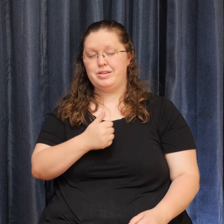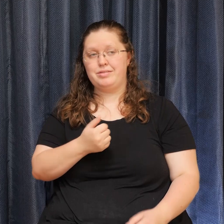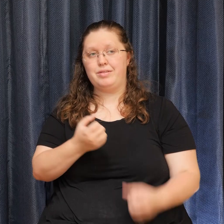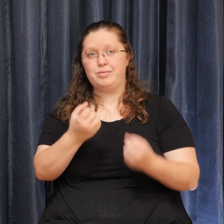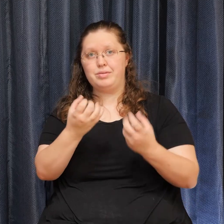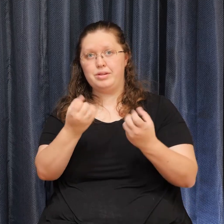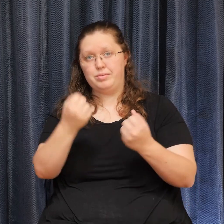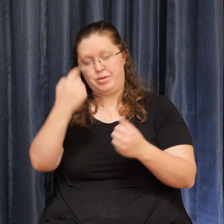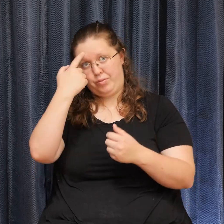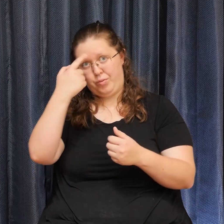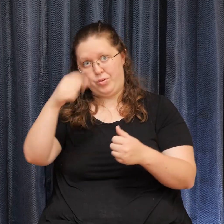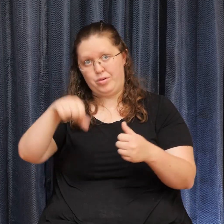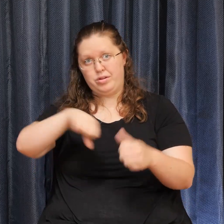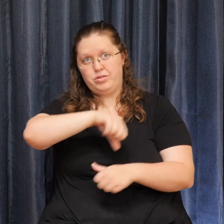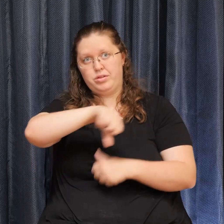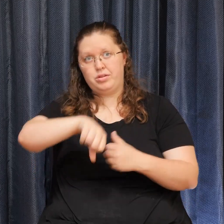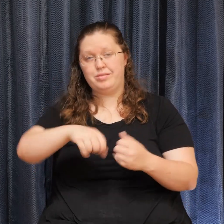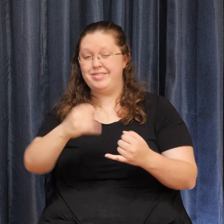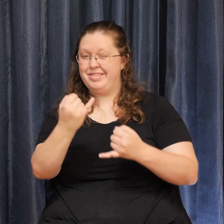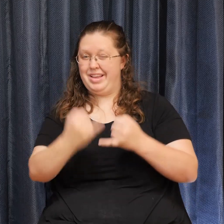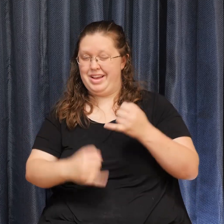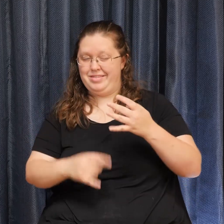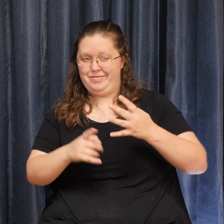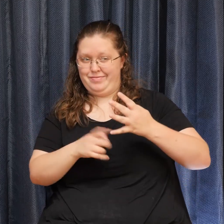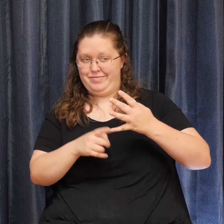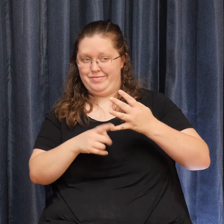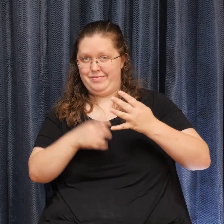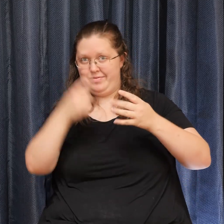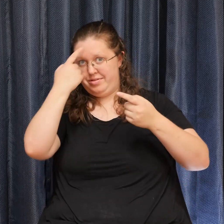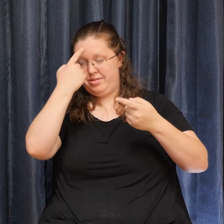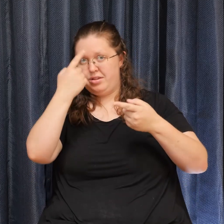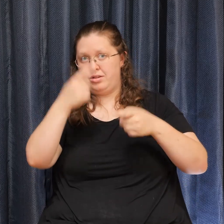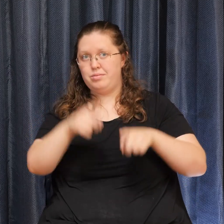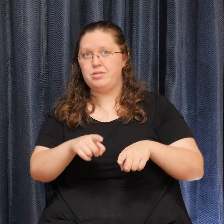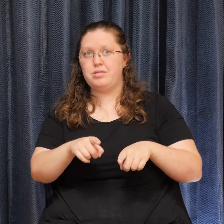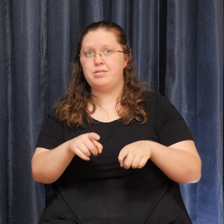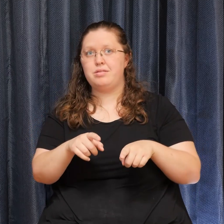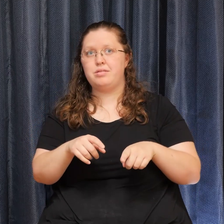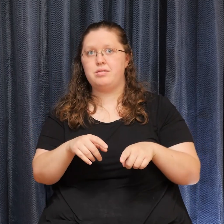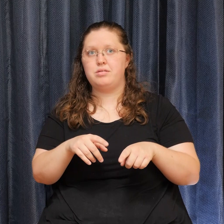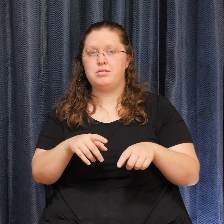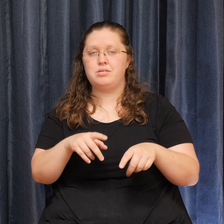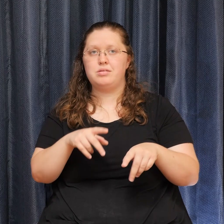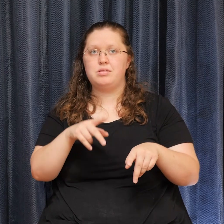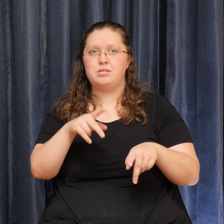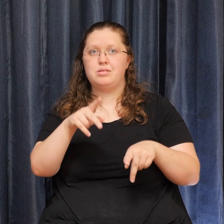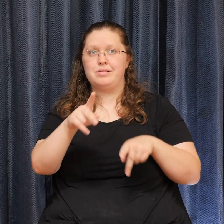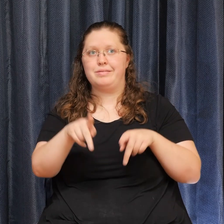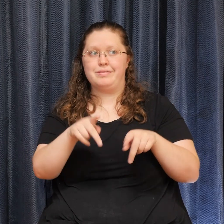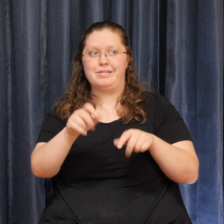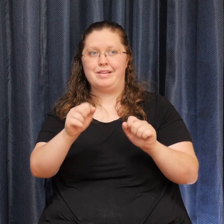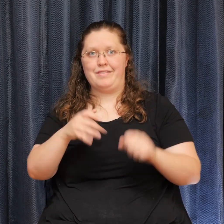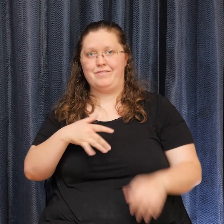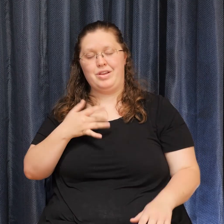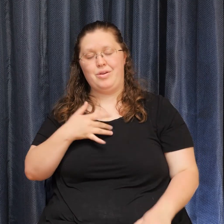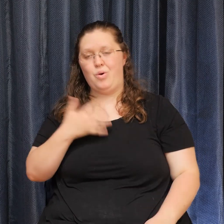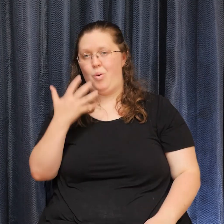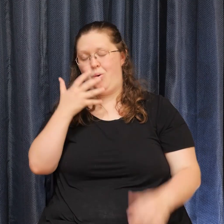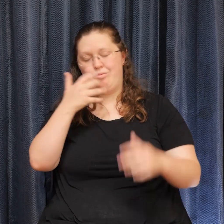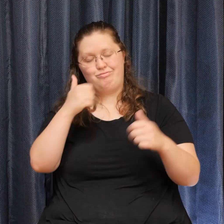The fourth agreement Is one that Can provoke Particular challenge Because of what We've maybe been Told